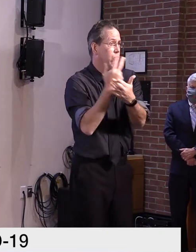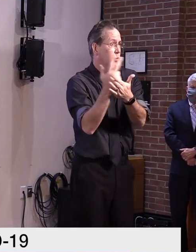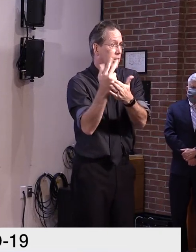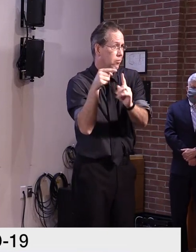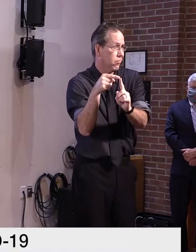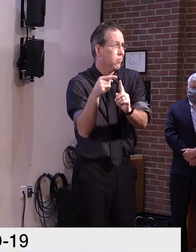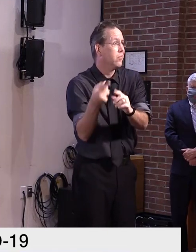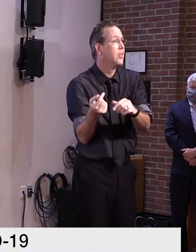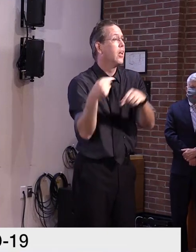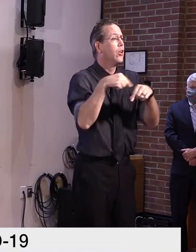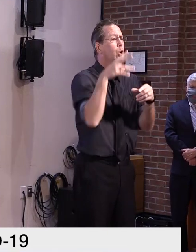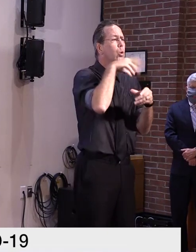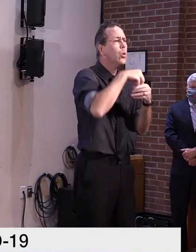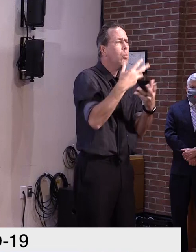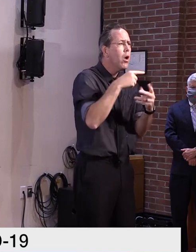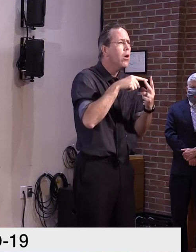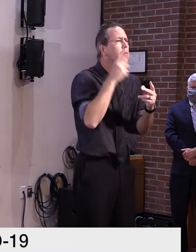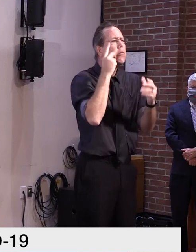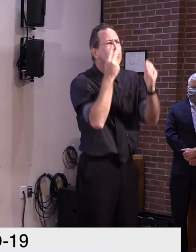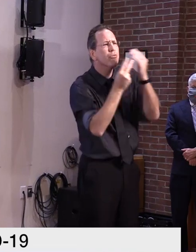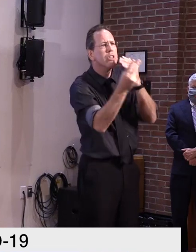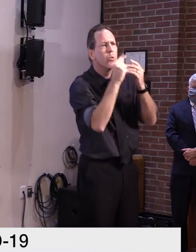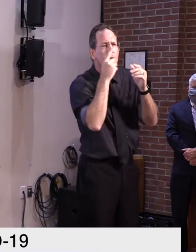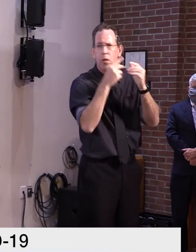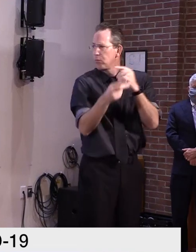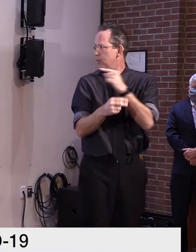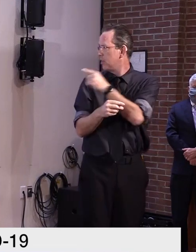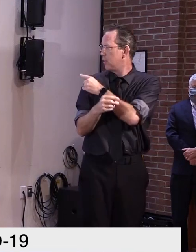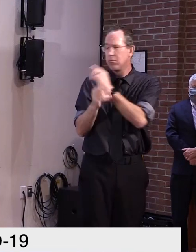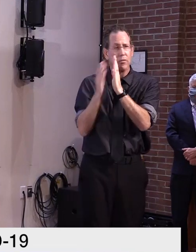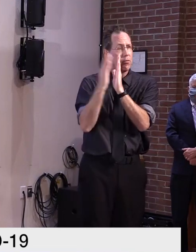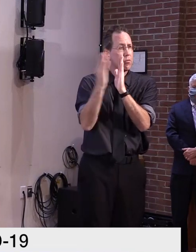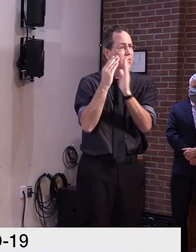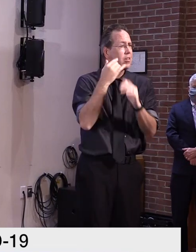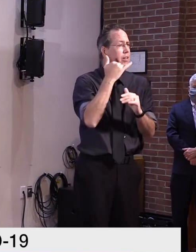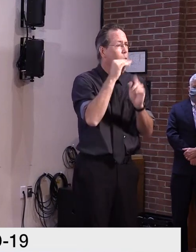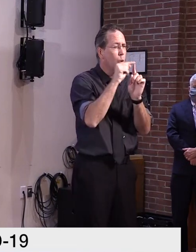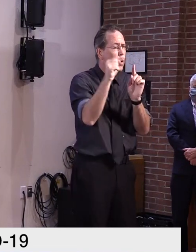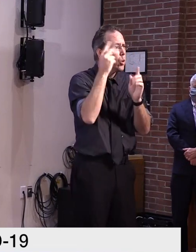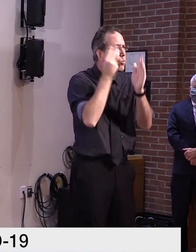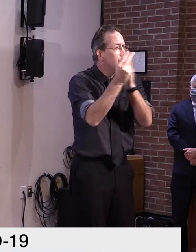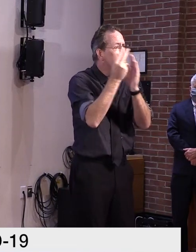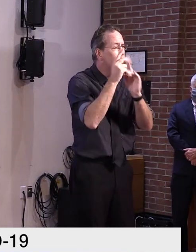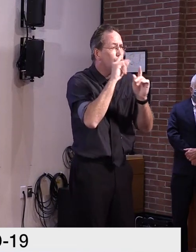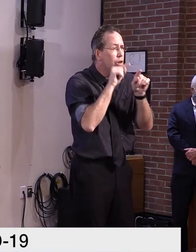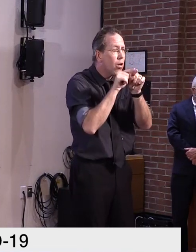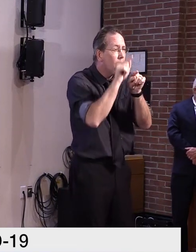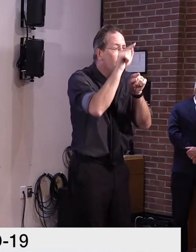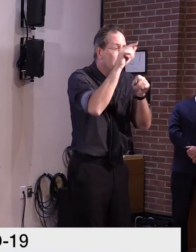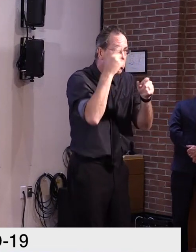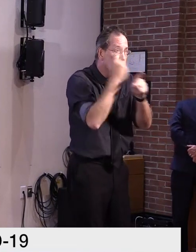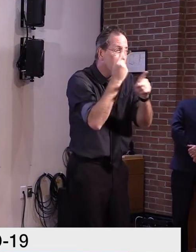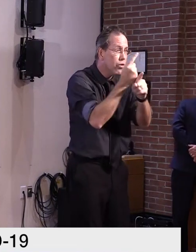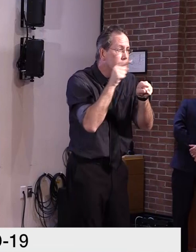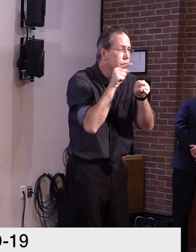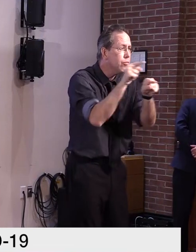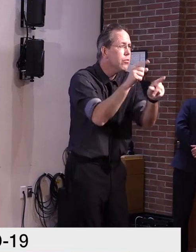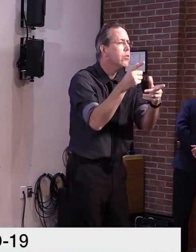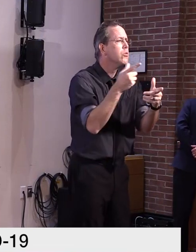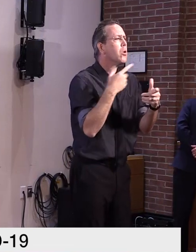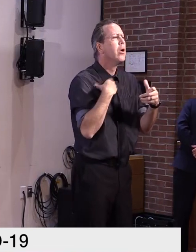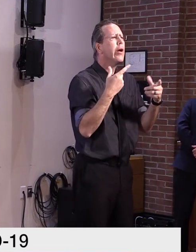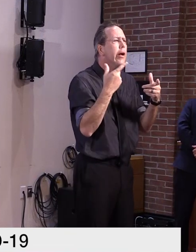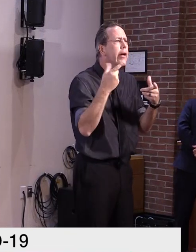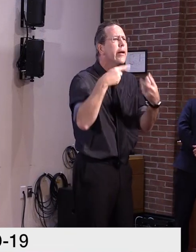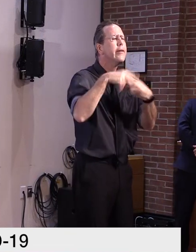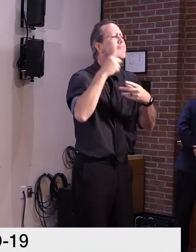a forecast and a projection about mobility when K through 12 reopens. So parents being more mobile, returning to